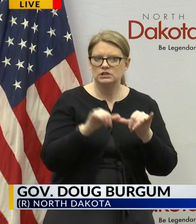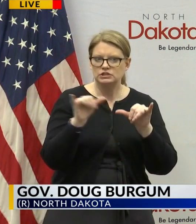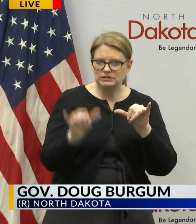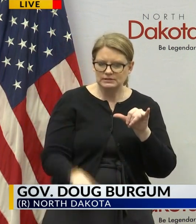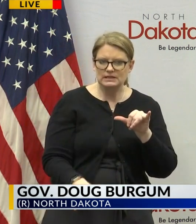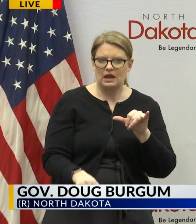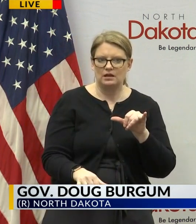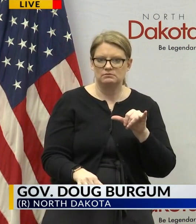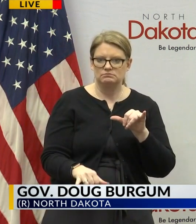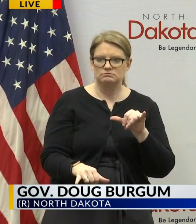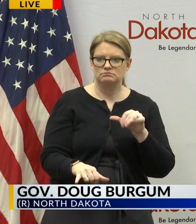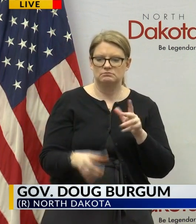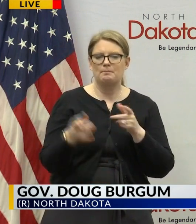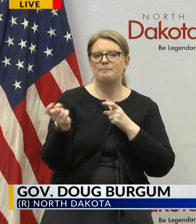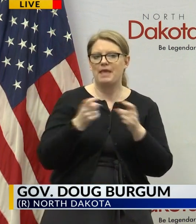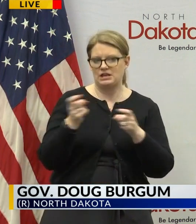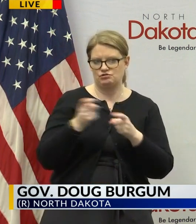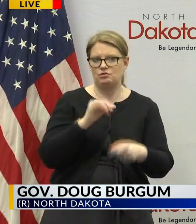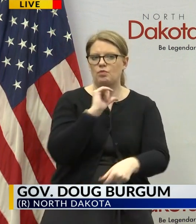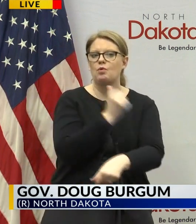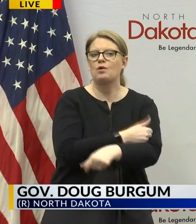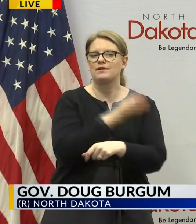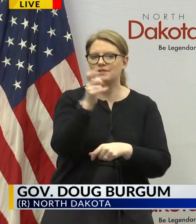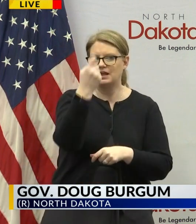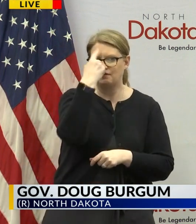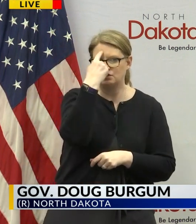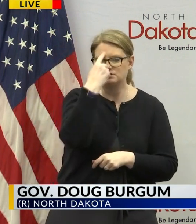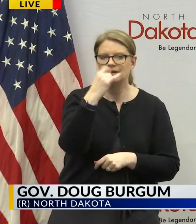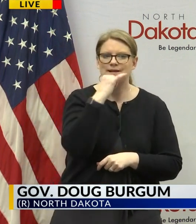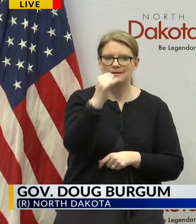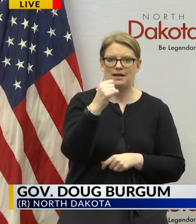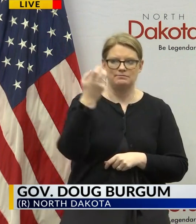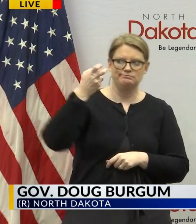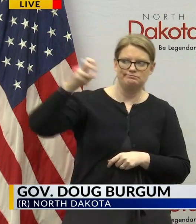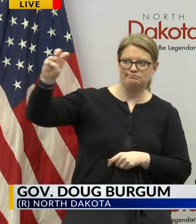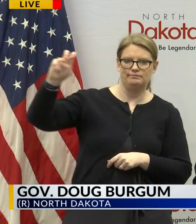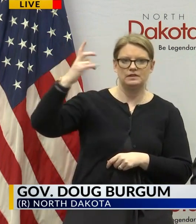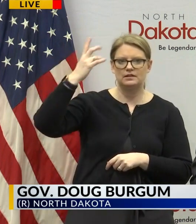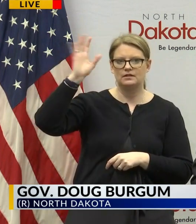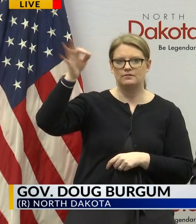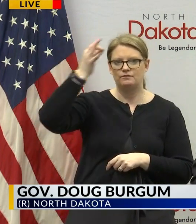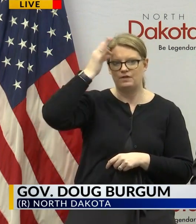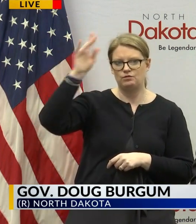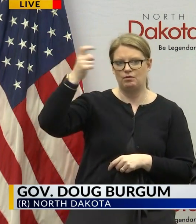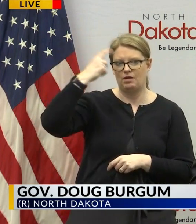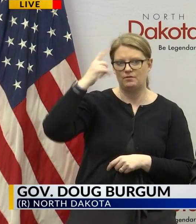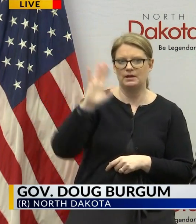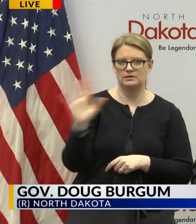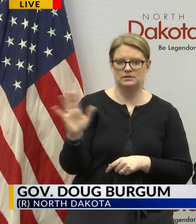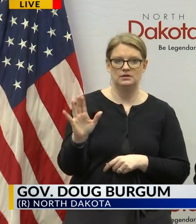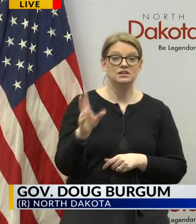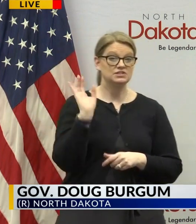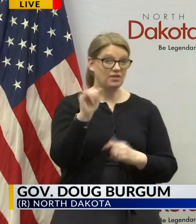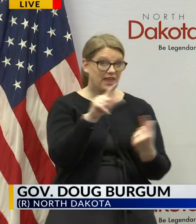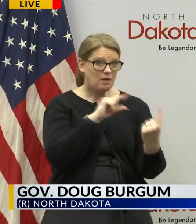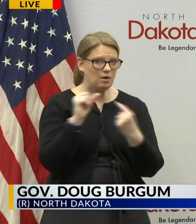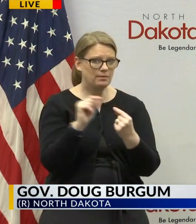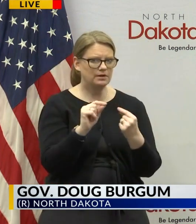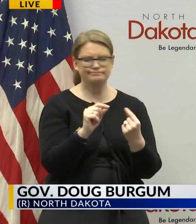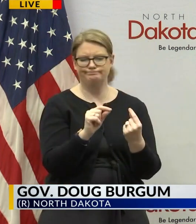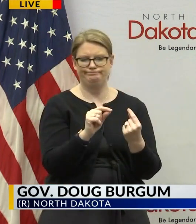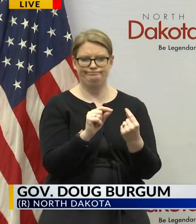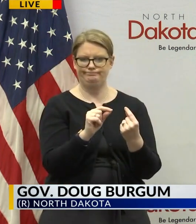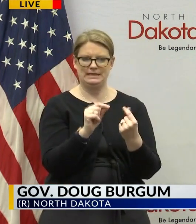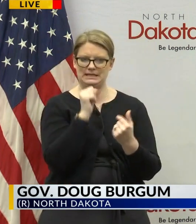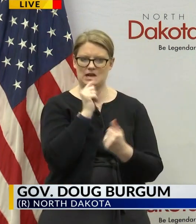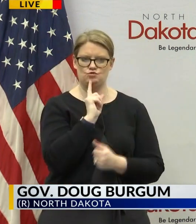authority uh managed under the authority of governors and not move to the federal government so let's uh squash that one now we're going to go